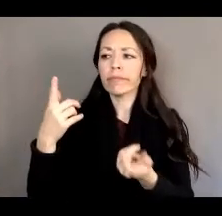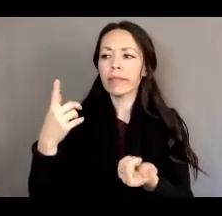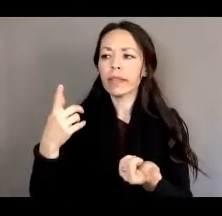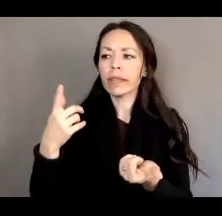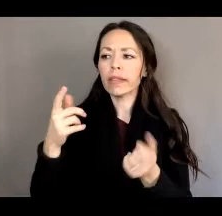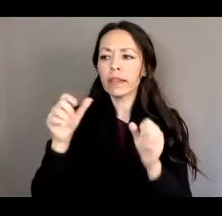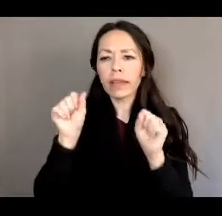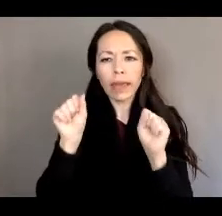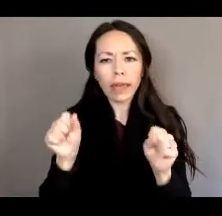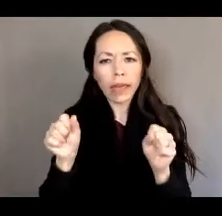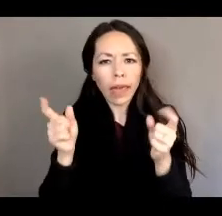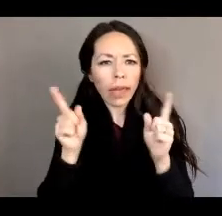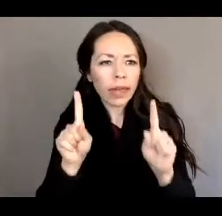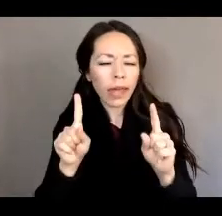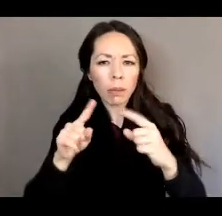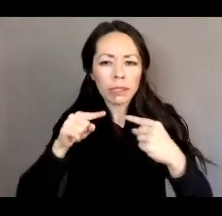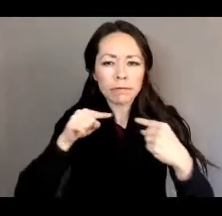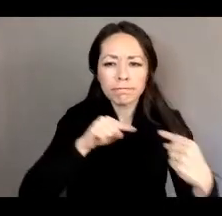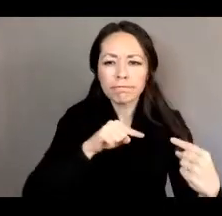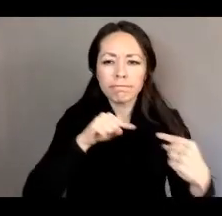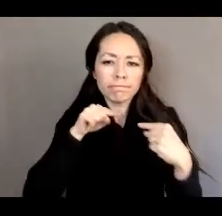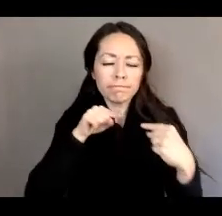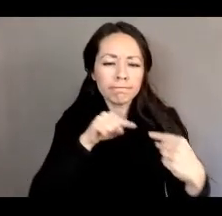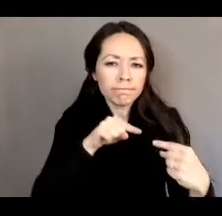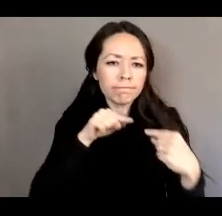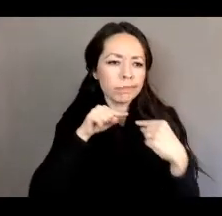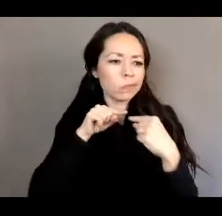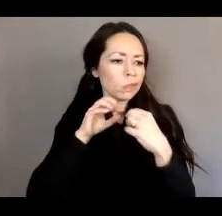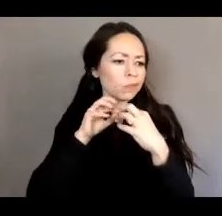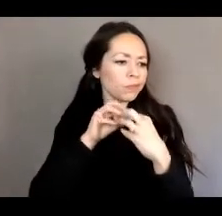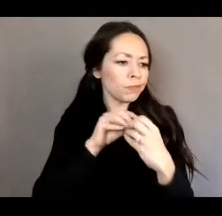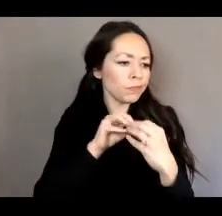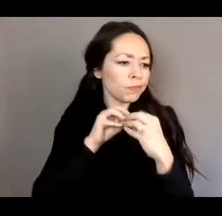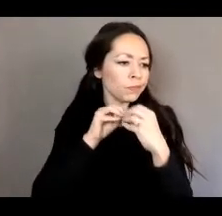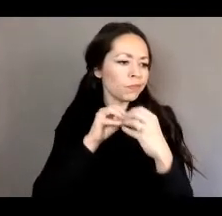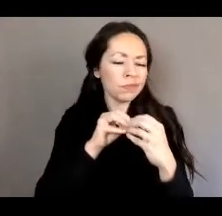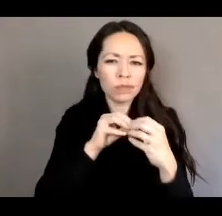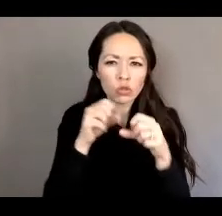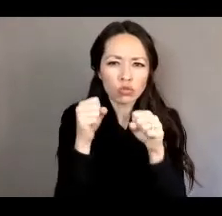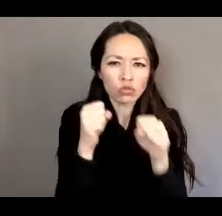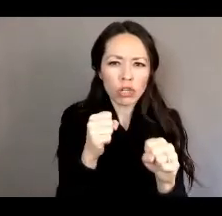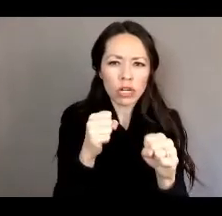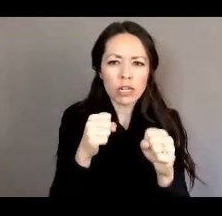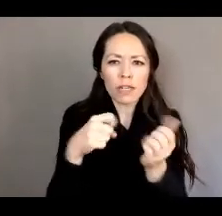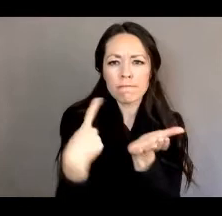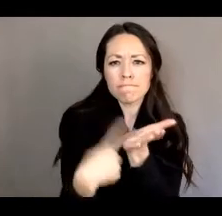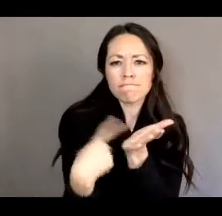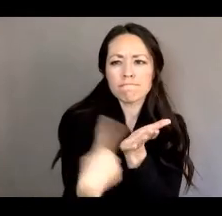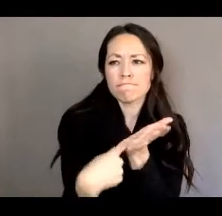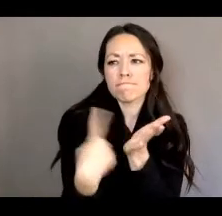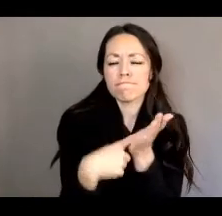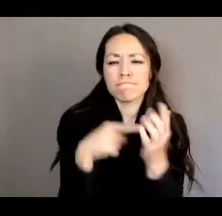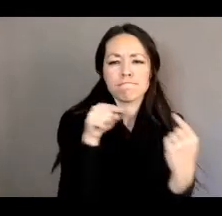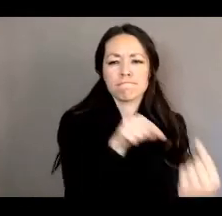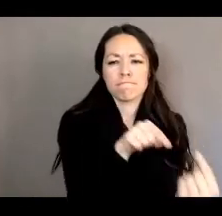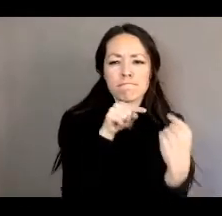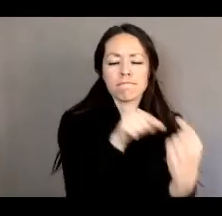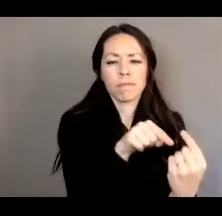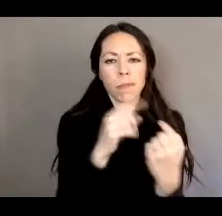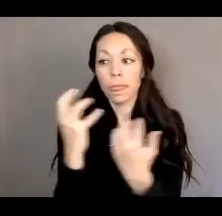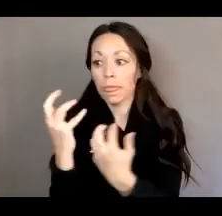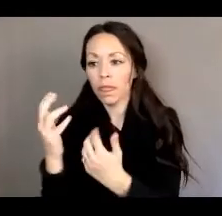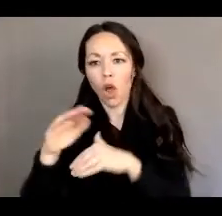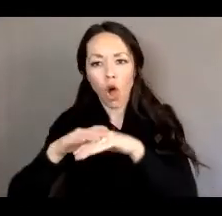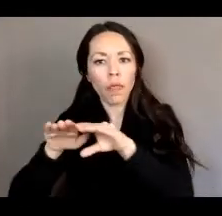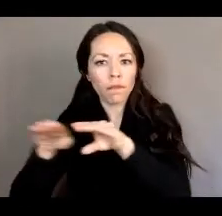bring about a lot of fierce debates on the floor of either the House